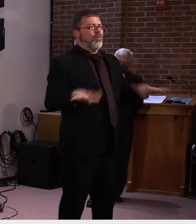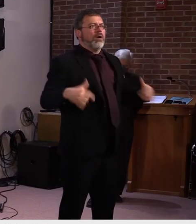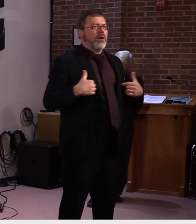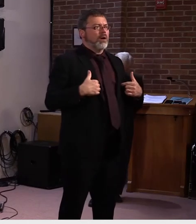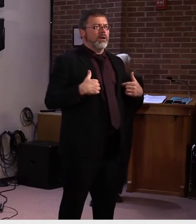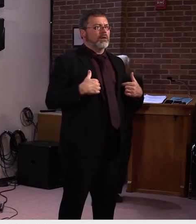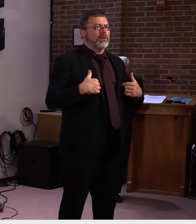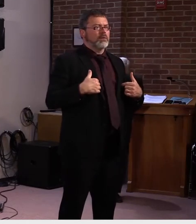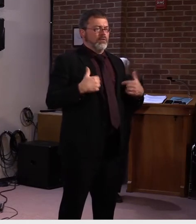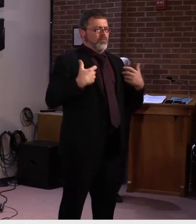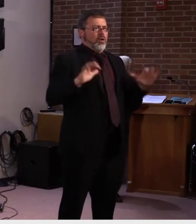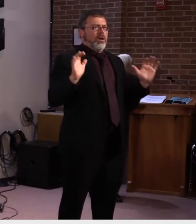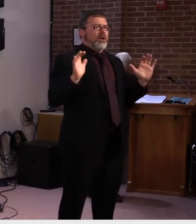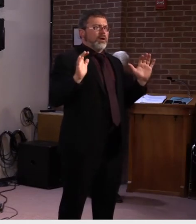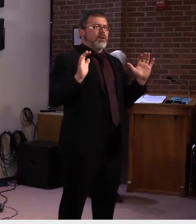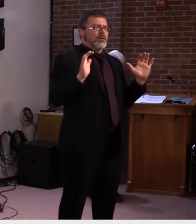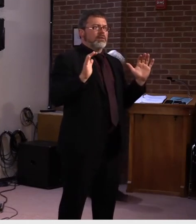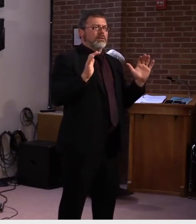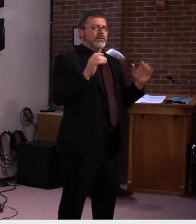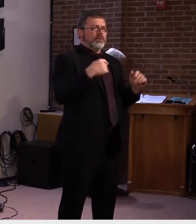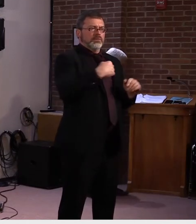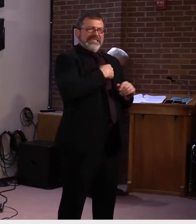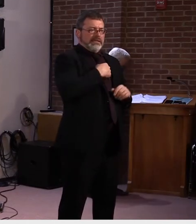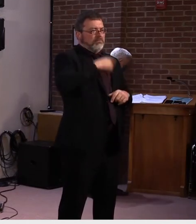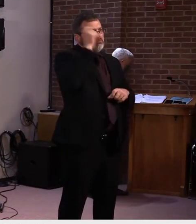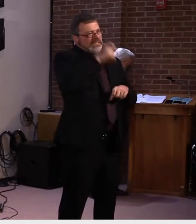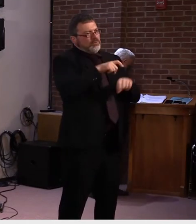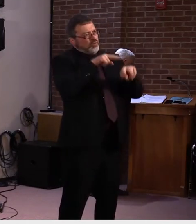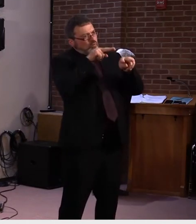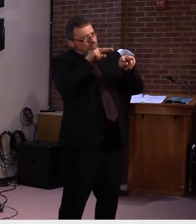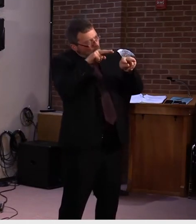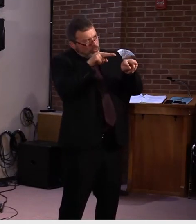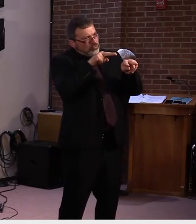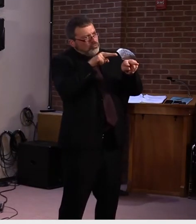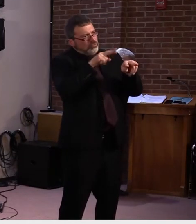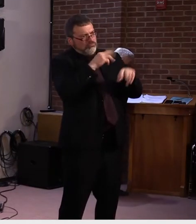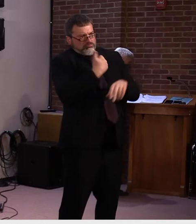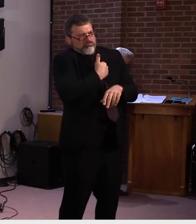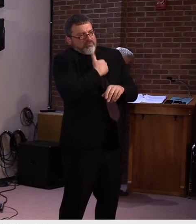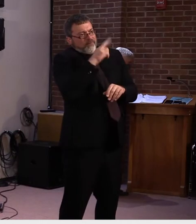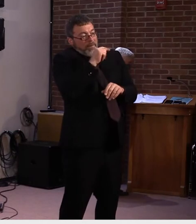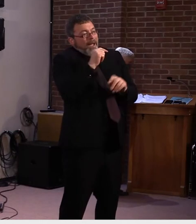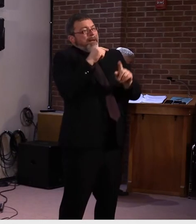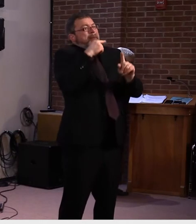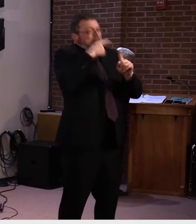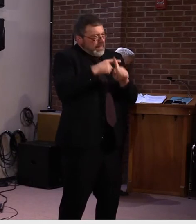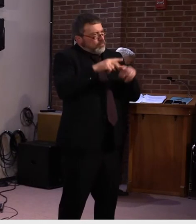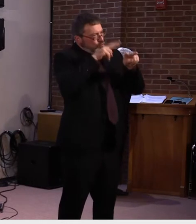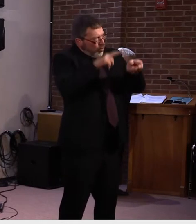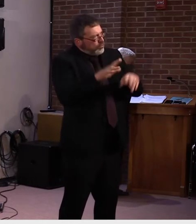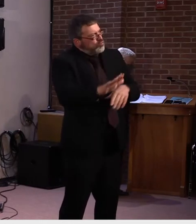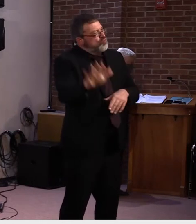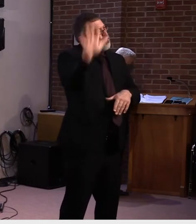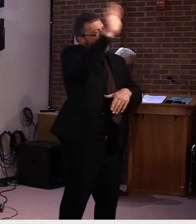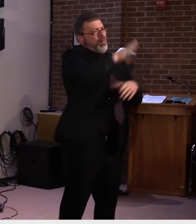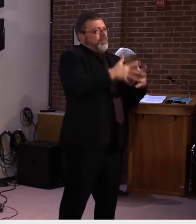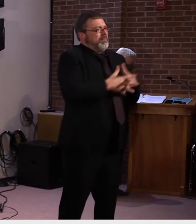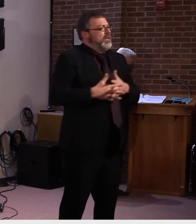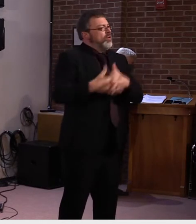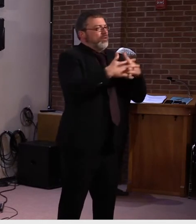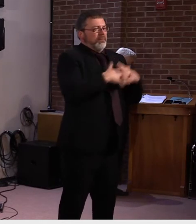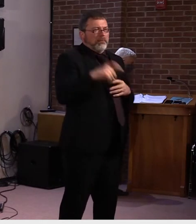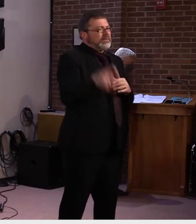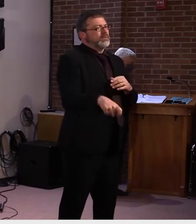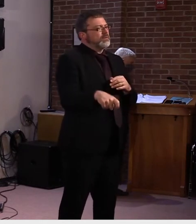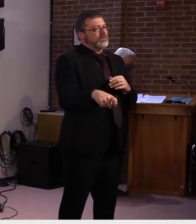um, and, uh, we'll do what we can to protect Vermont, but when you have high population areas, uh, just to the north of